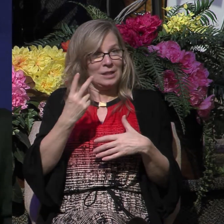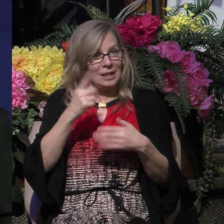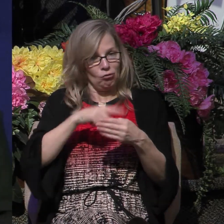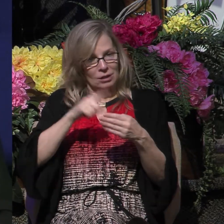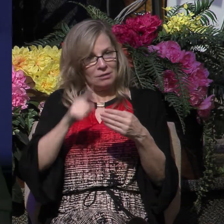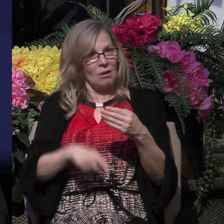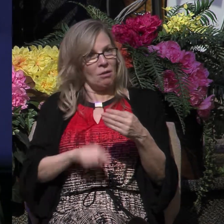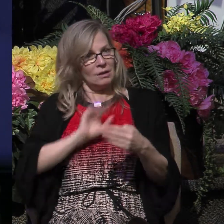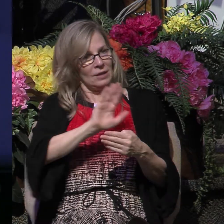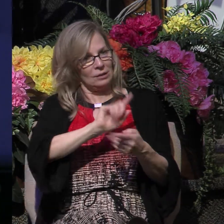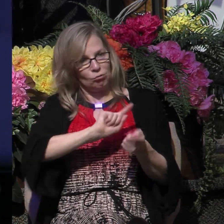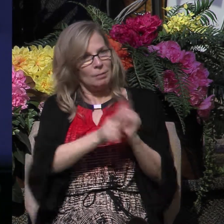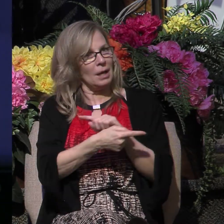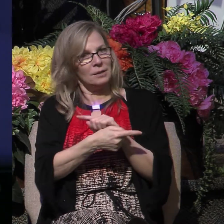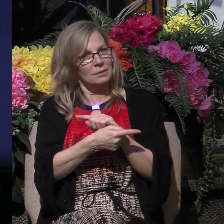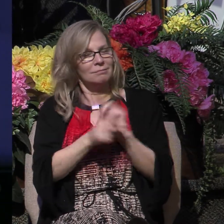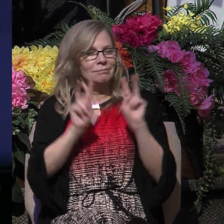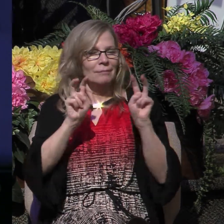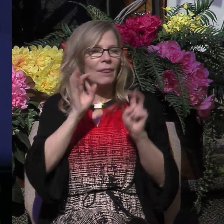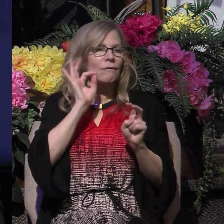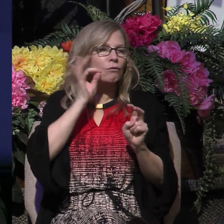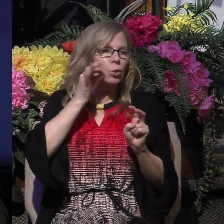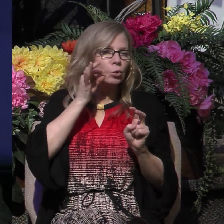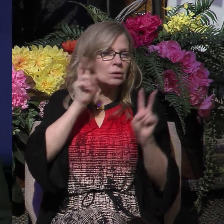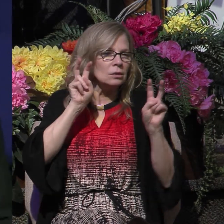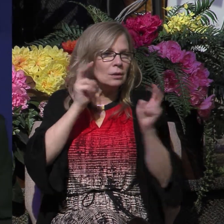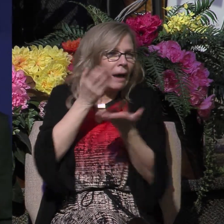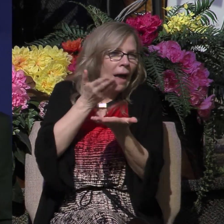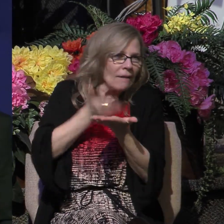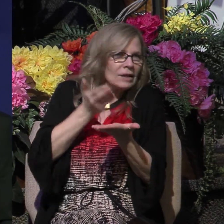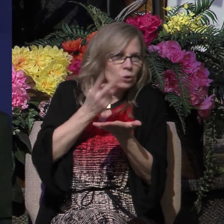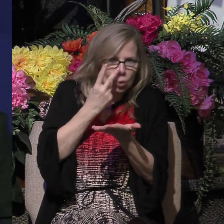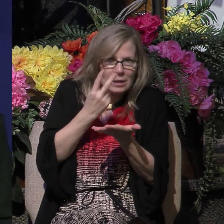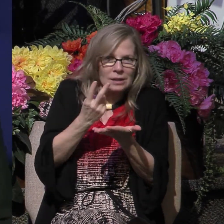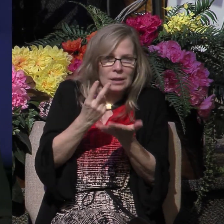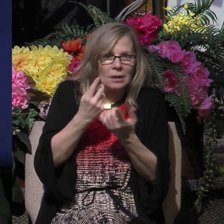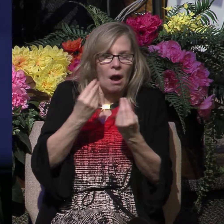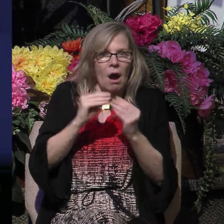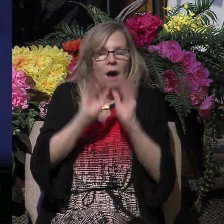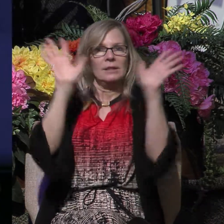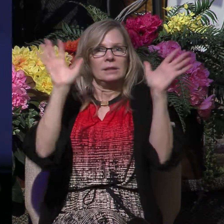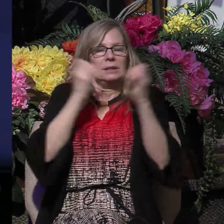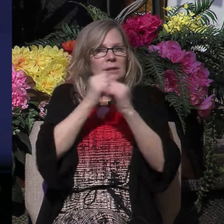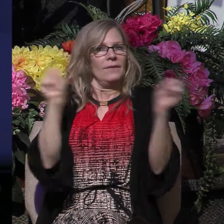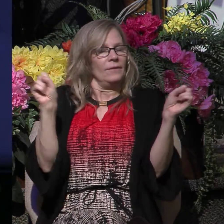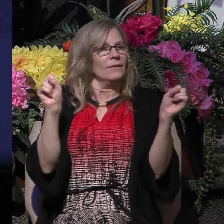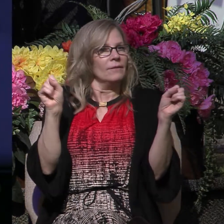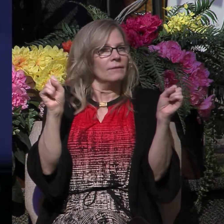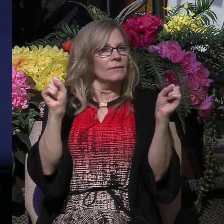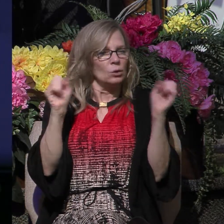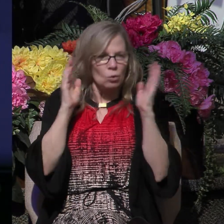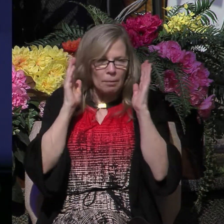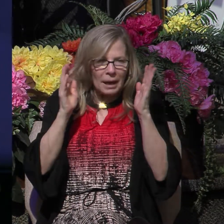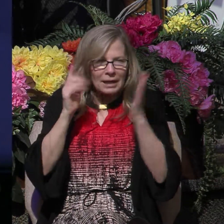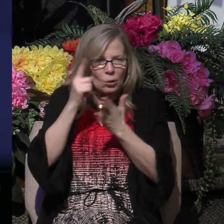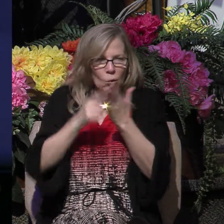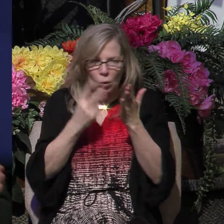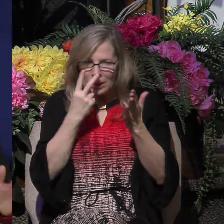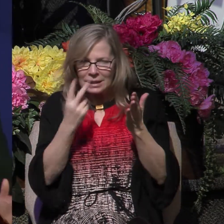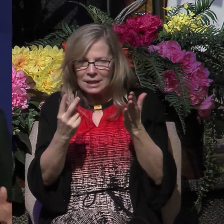man's repentance, the fruit of his salvation, the evidence that he was saved. So pay close attention to what we're about to go over, because in principle,